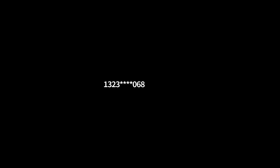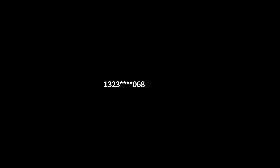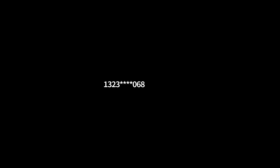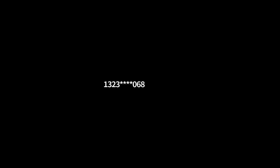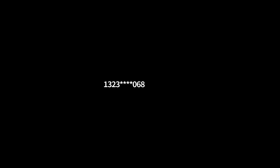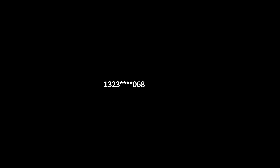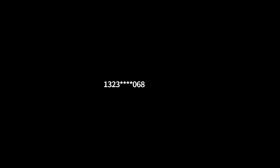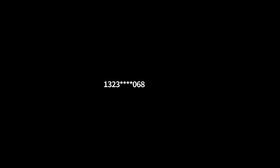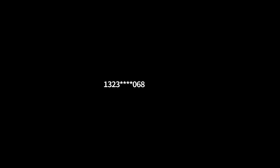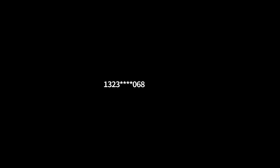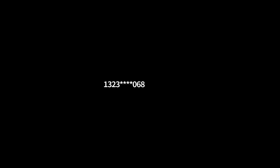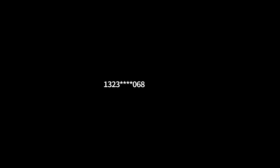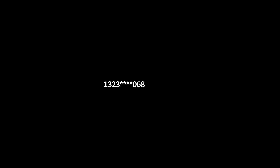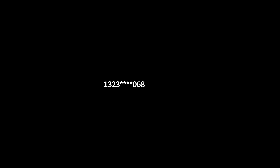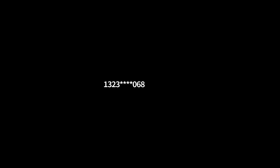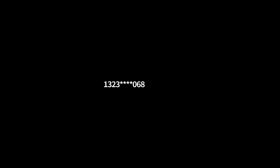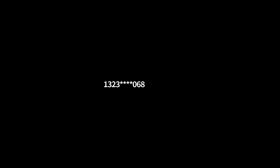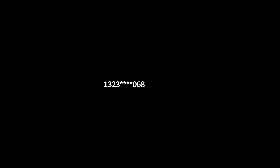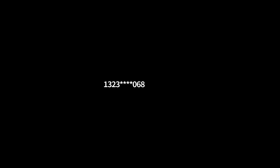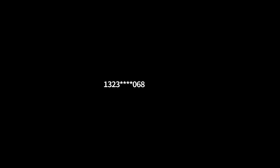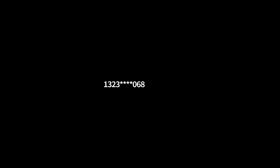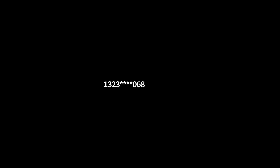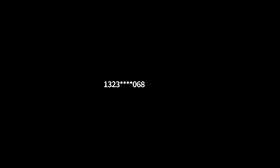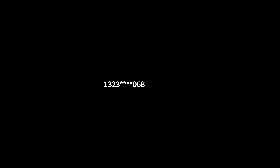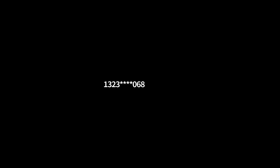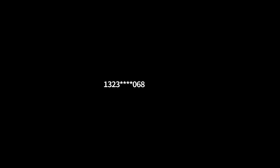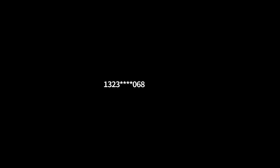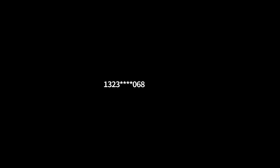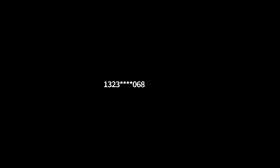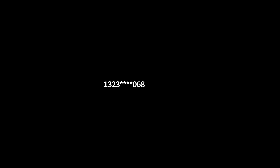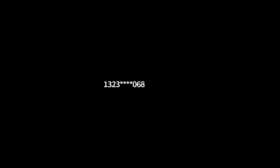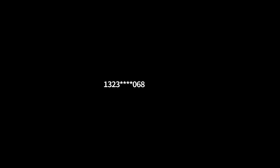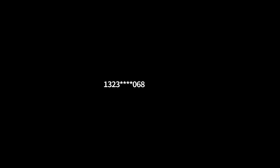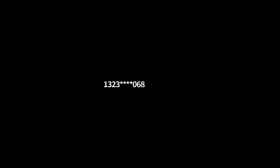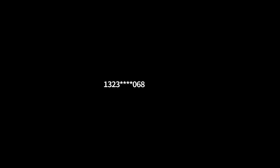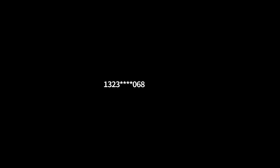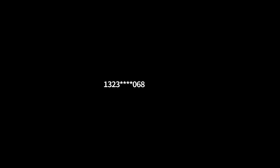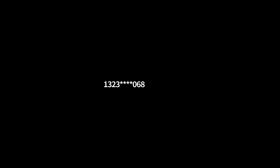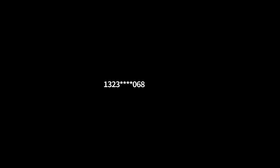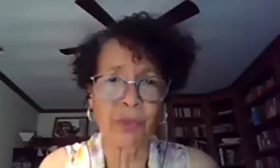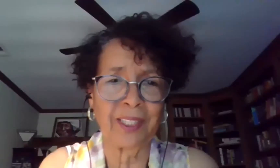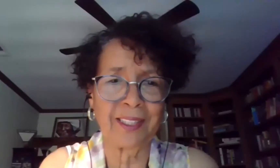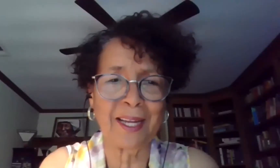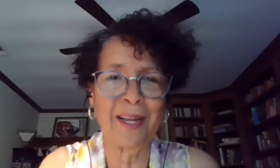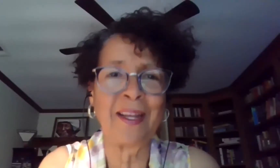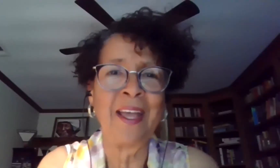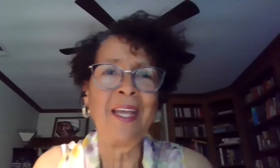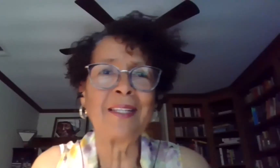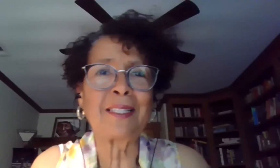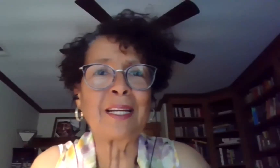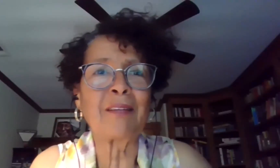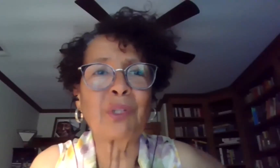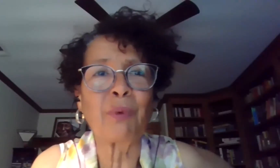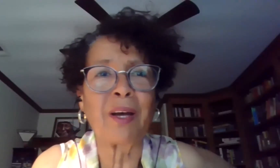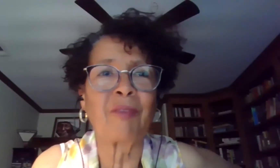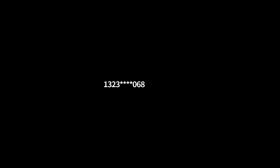with his little toy gun in the park, and that officer a baby face. He looked like he was about eight years old instead